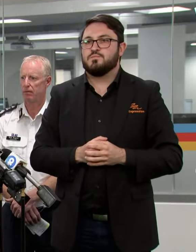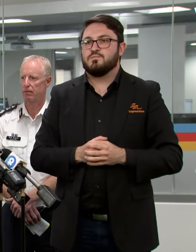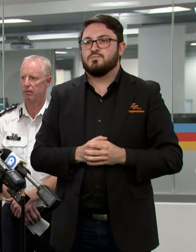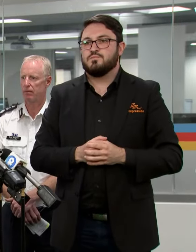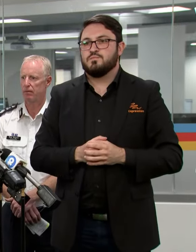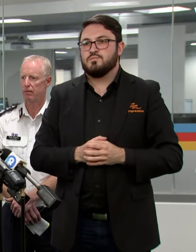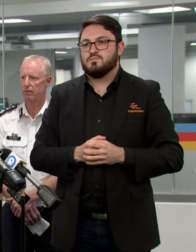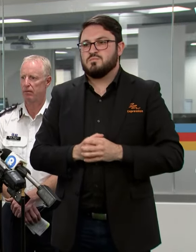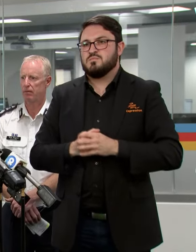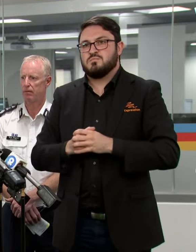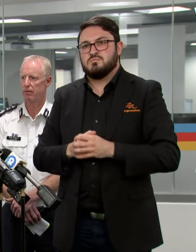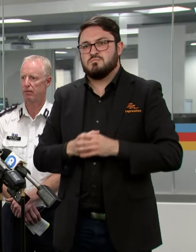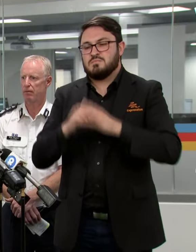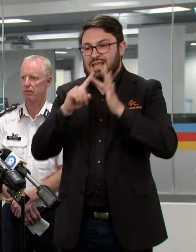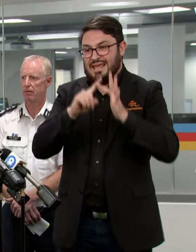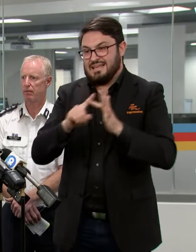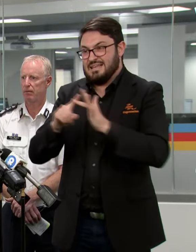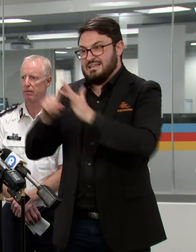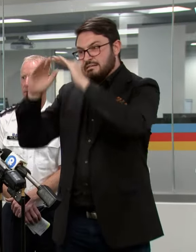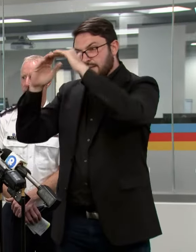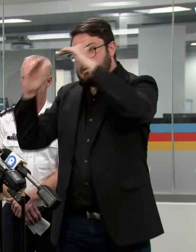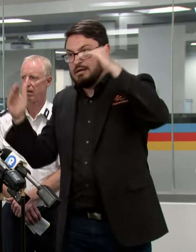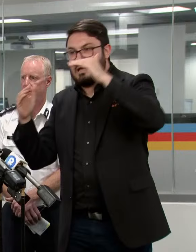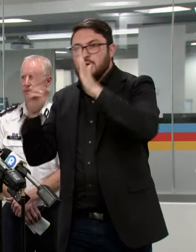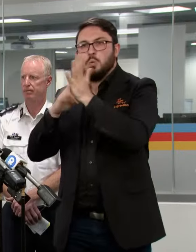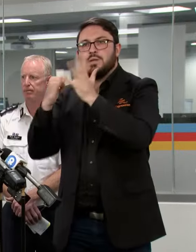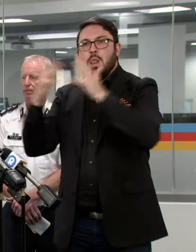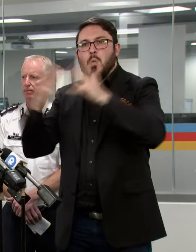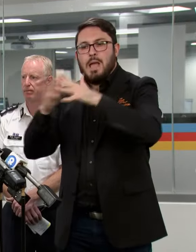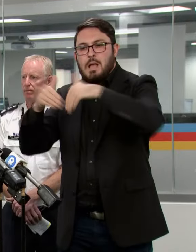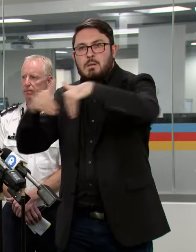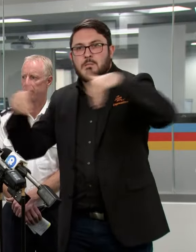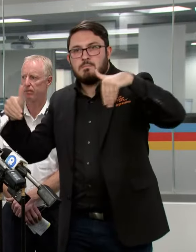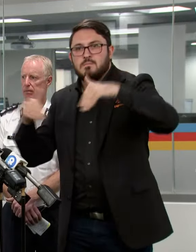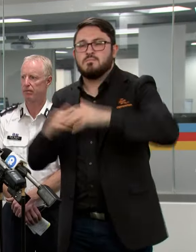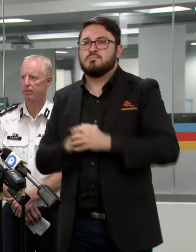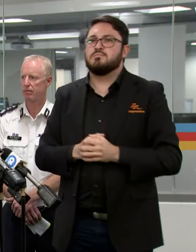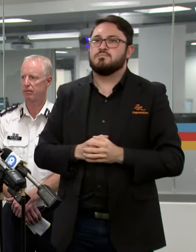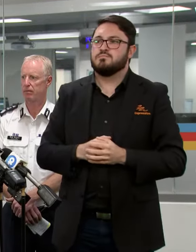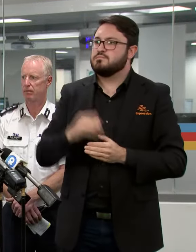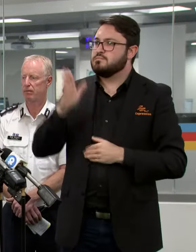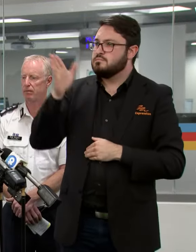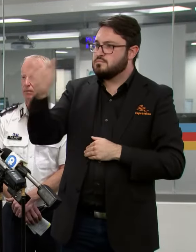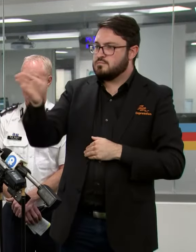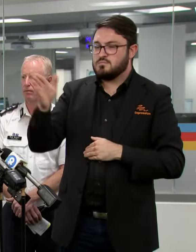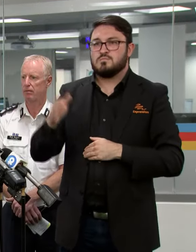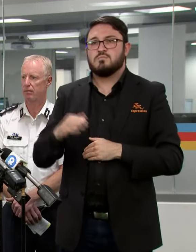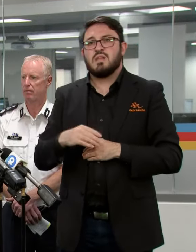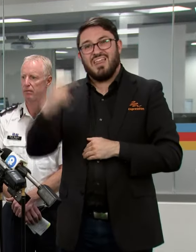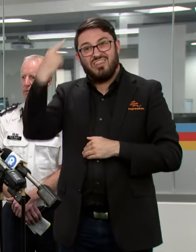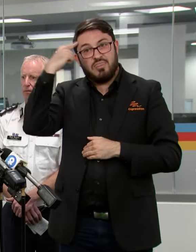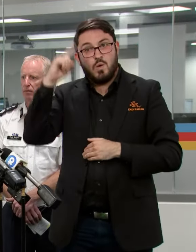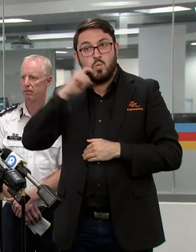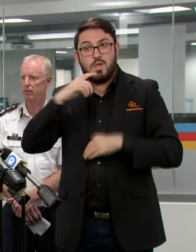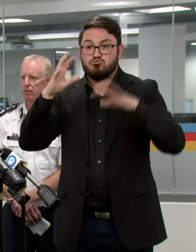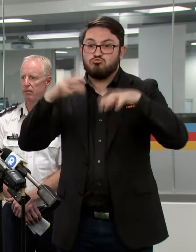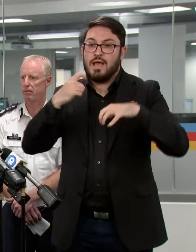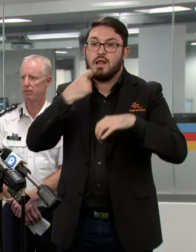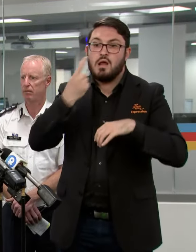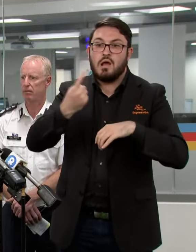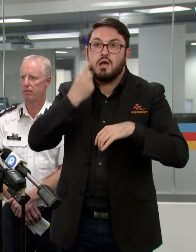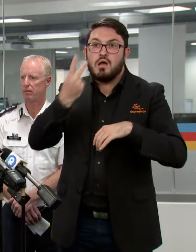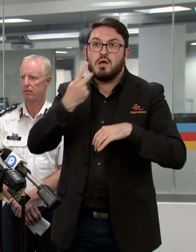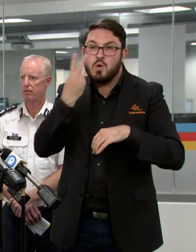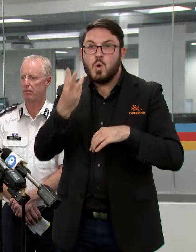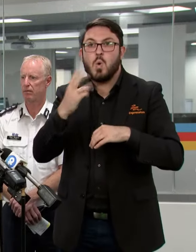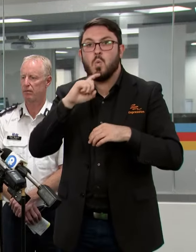New South Wales and over the Tasman Sea. And is there any indication it might, I guess, rain again in the next few days? even, I guess, makes that